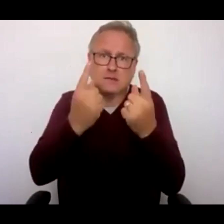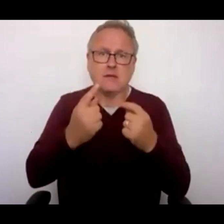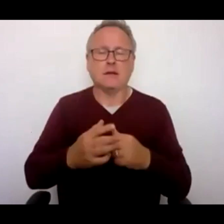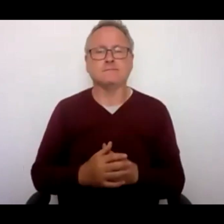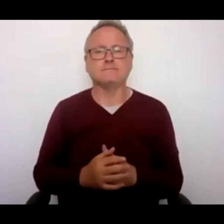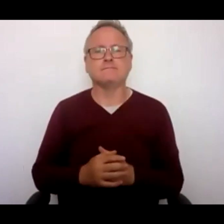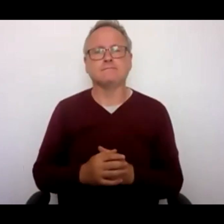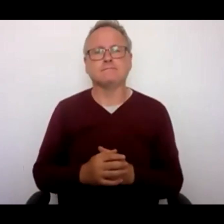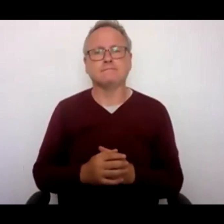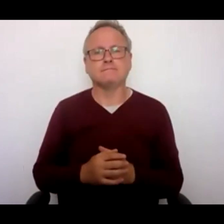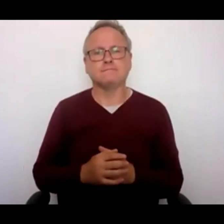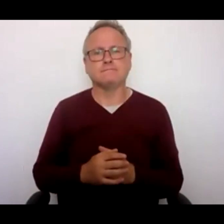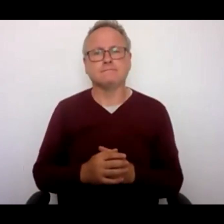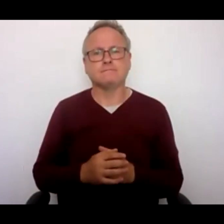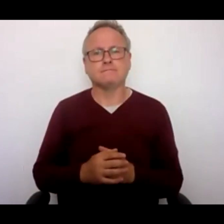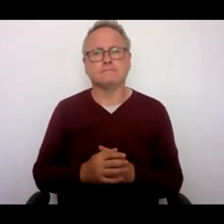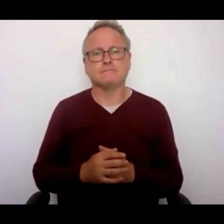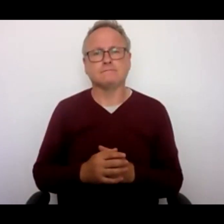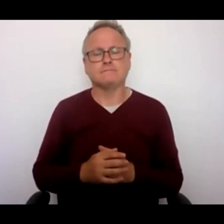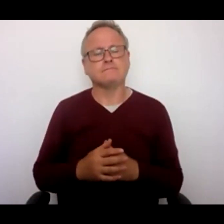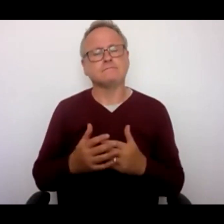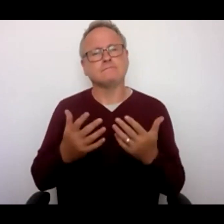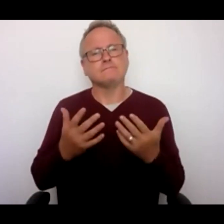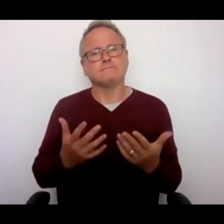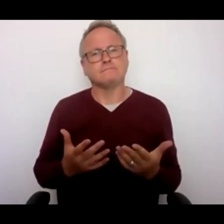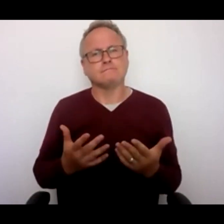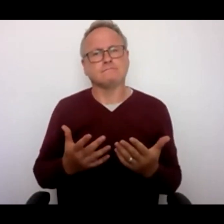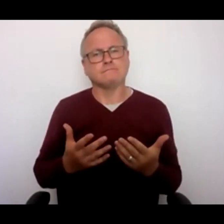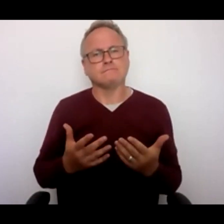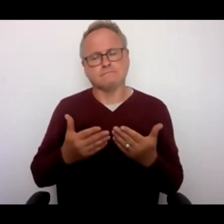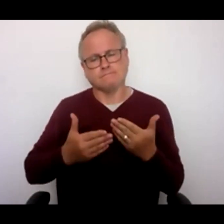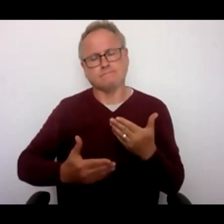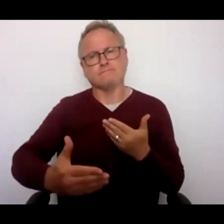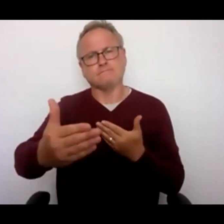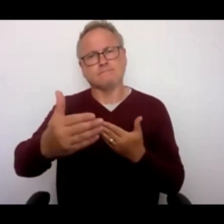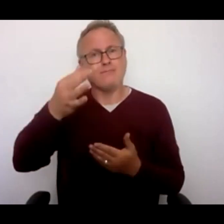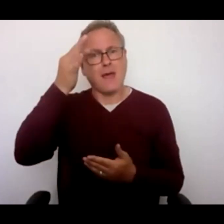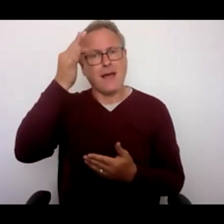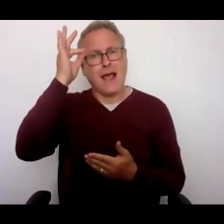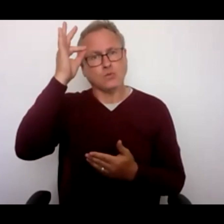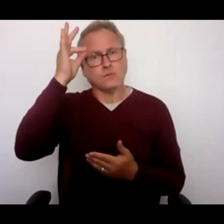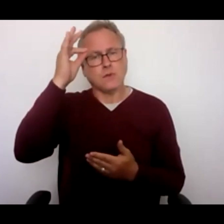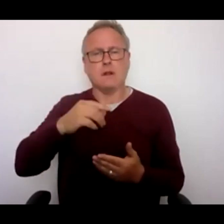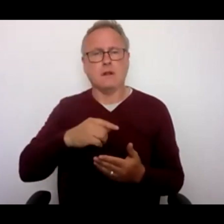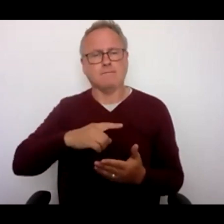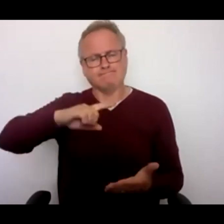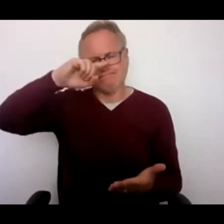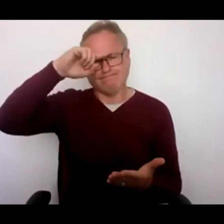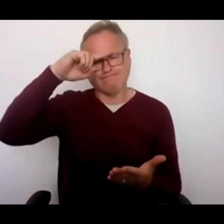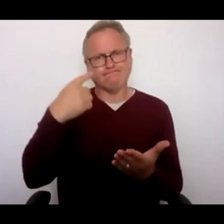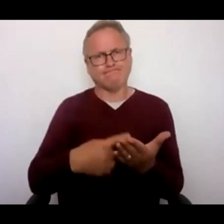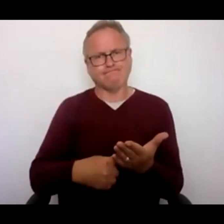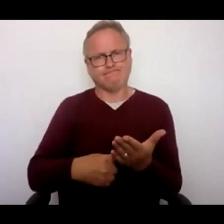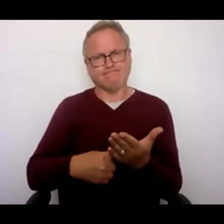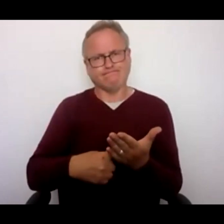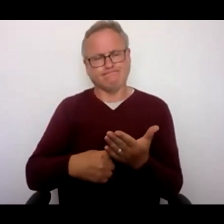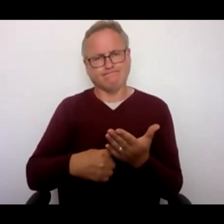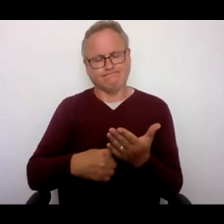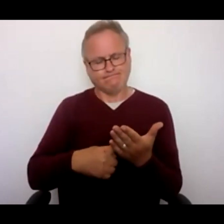What will happen next? The council will make a decision about what to do now that they know more